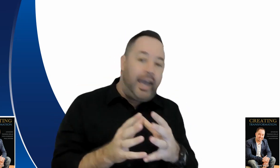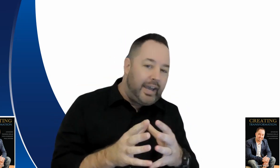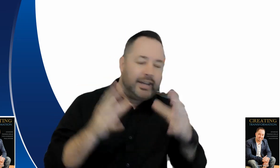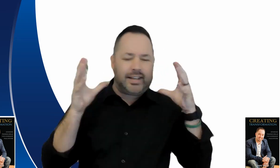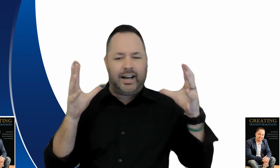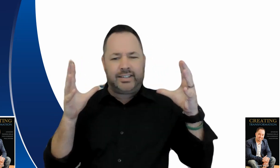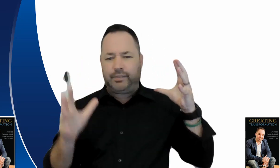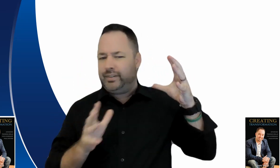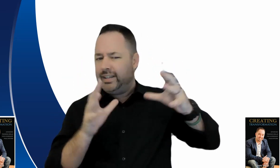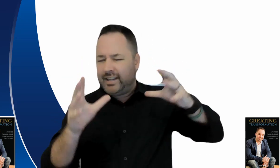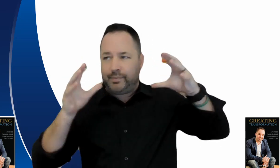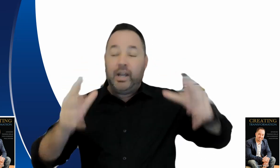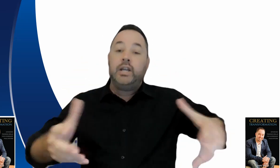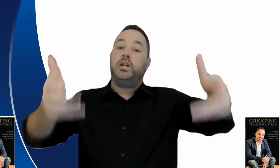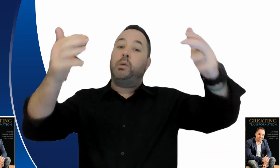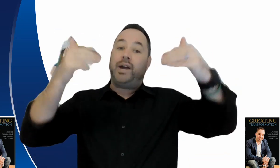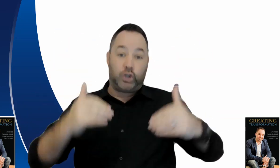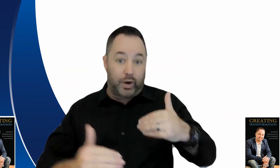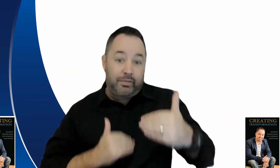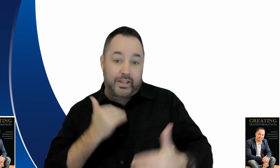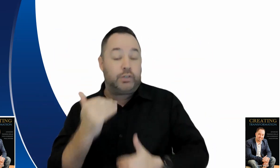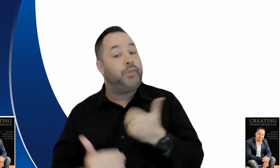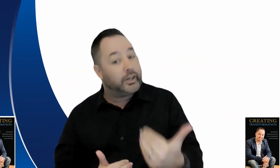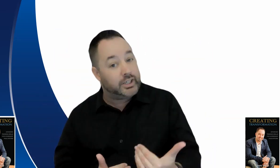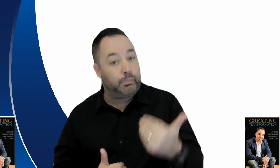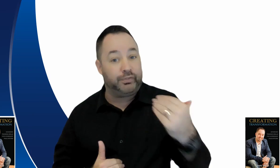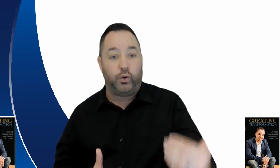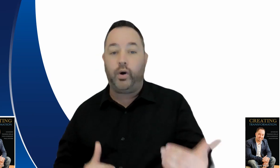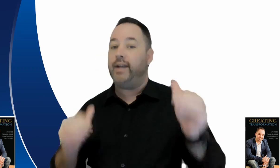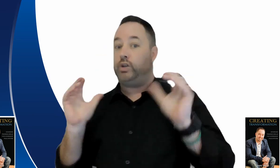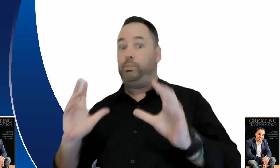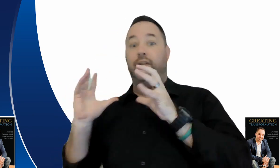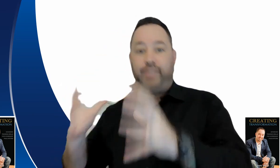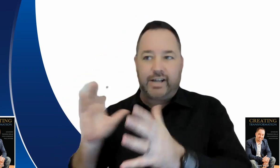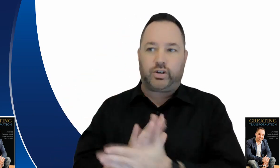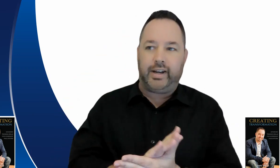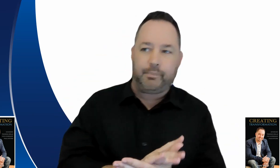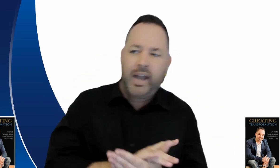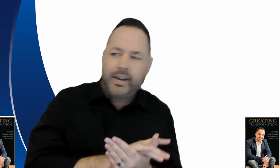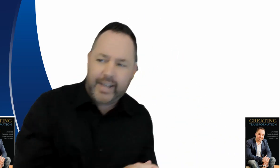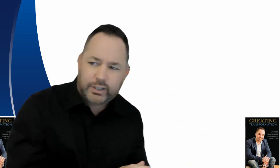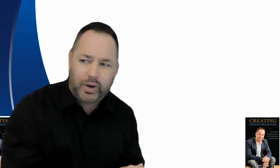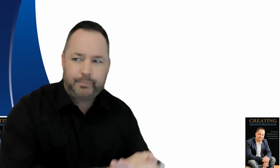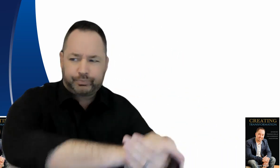and uh definitely doesn't you know make sure everything's functioning beforehand don't be that trainer next one